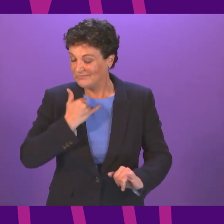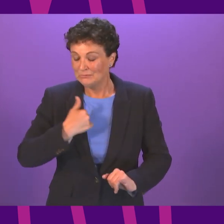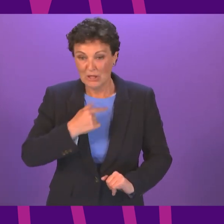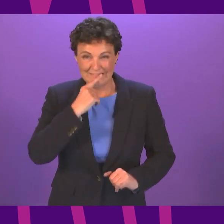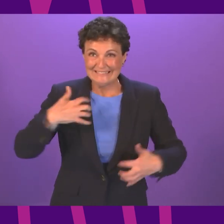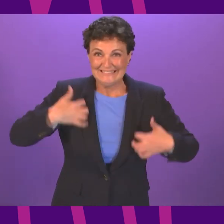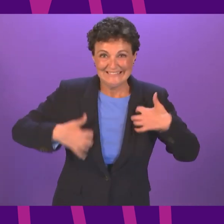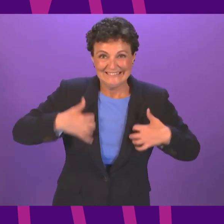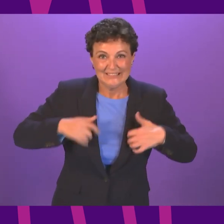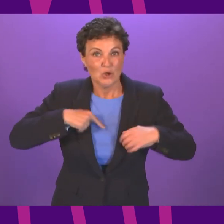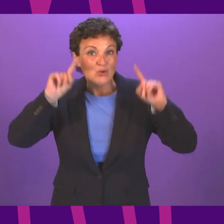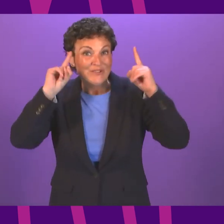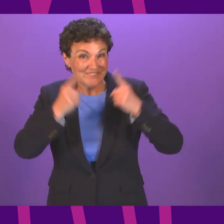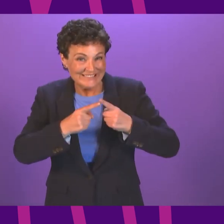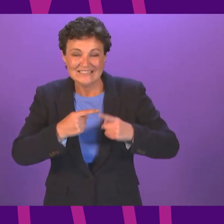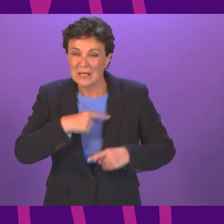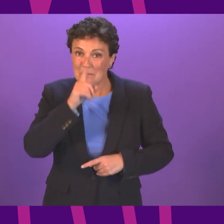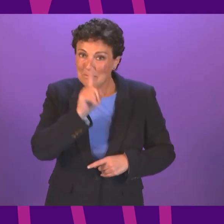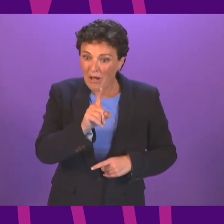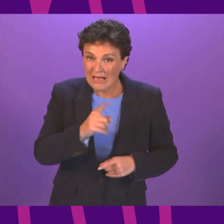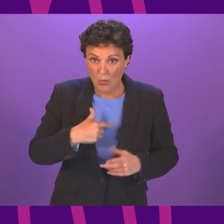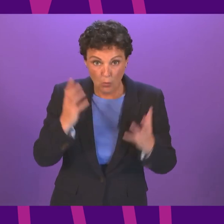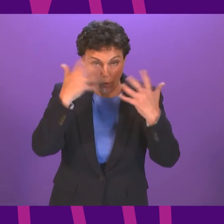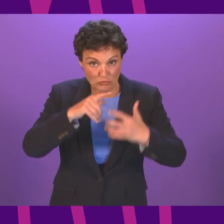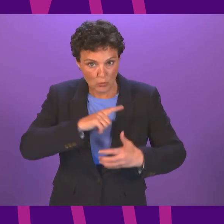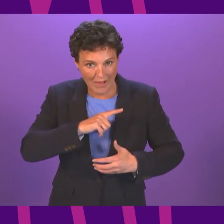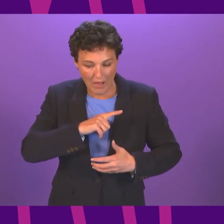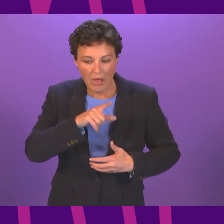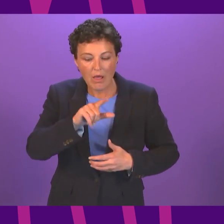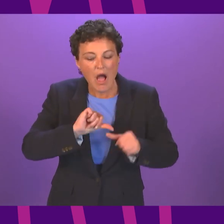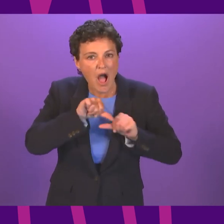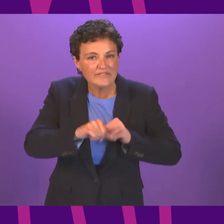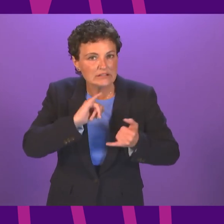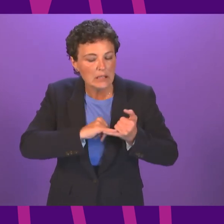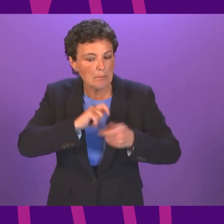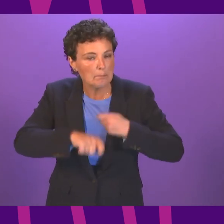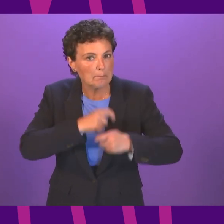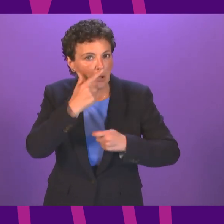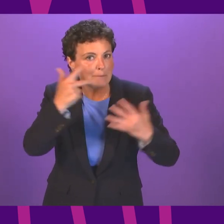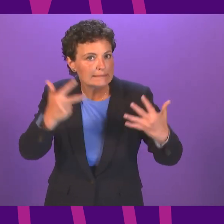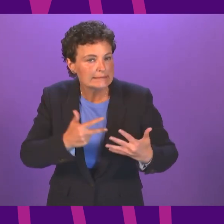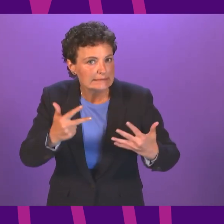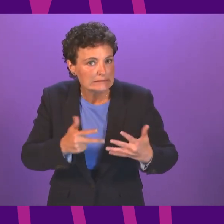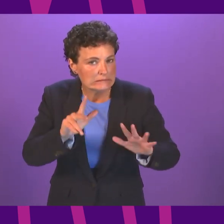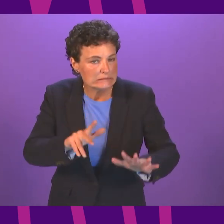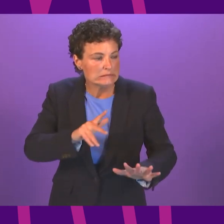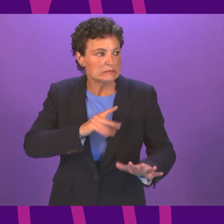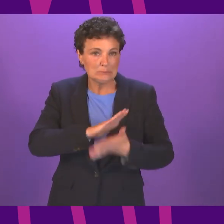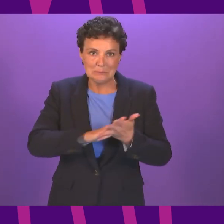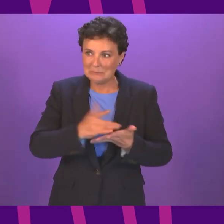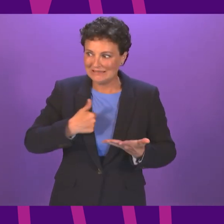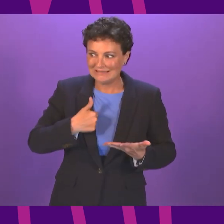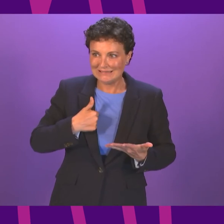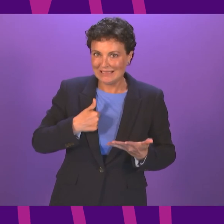careers this autumn, are concerned because they will not turn 18 until after September. And, therefore, are not eligible